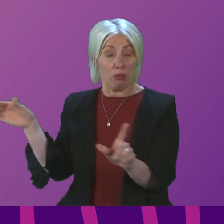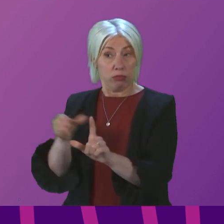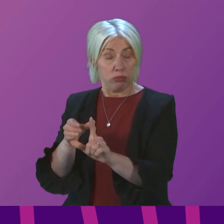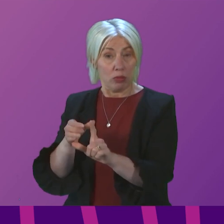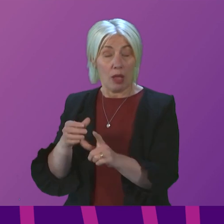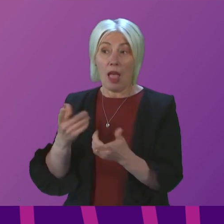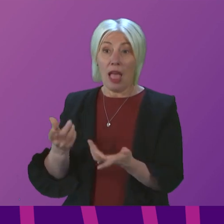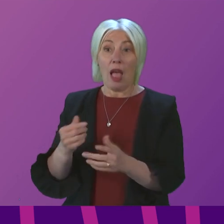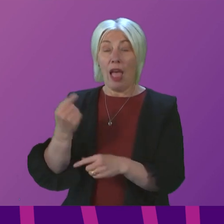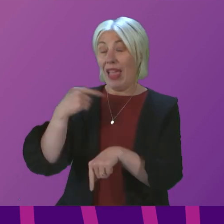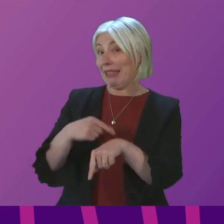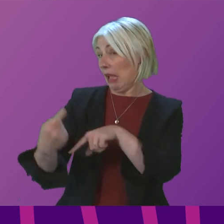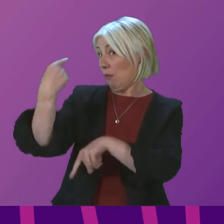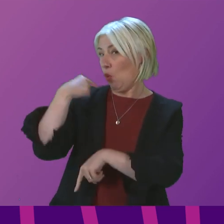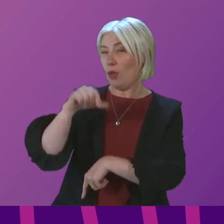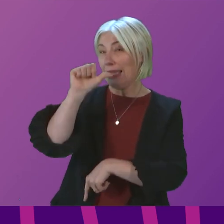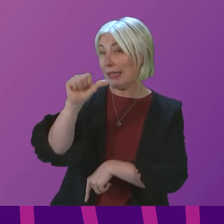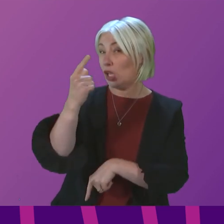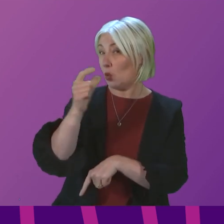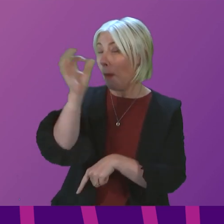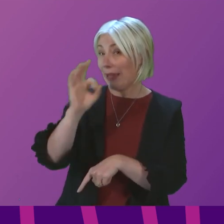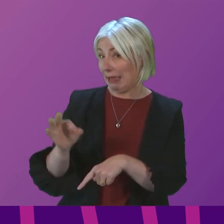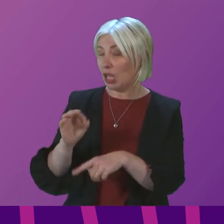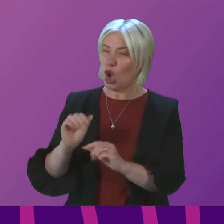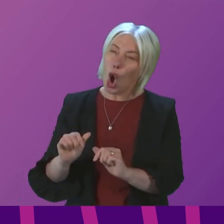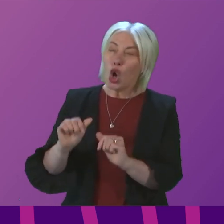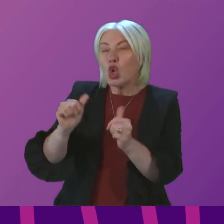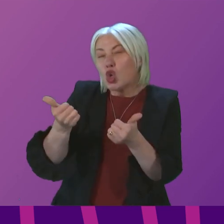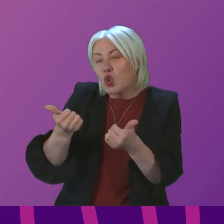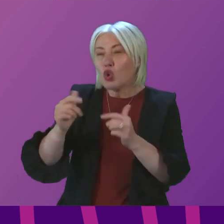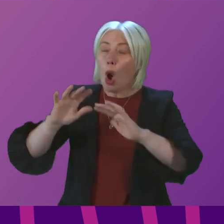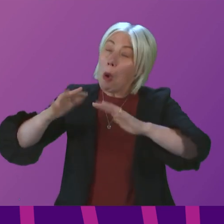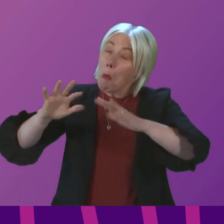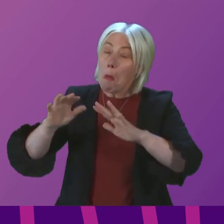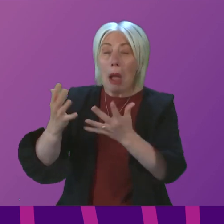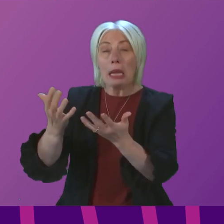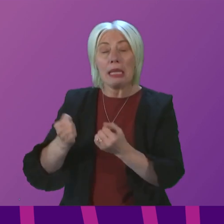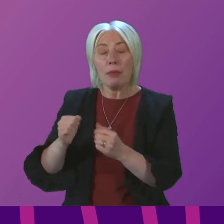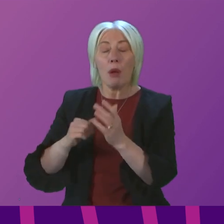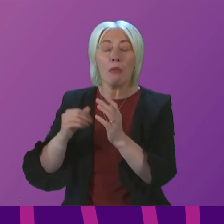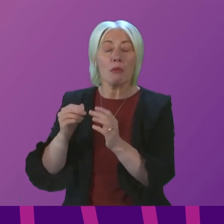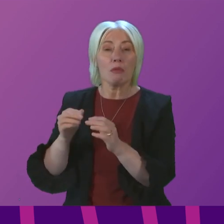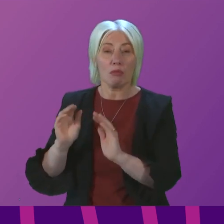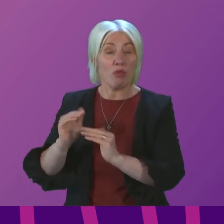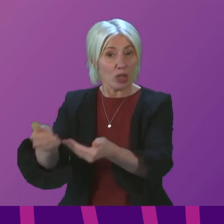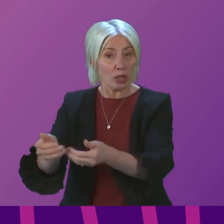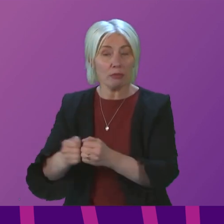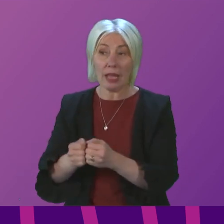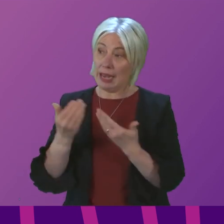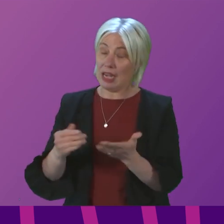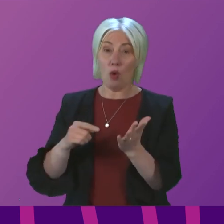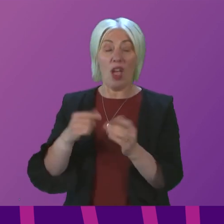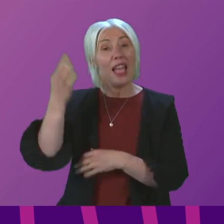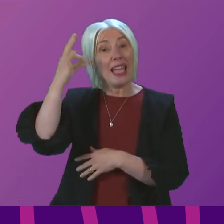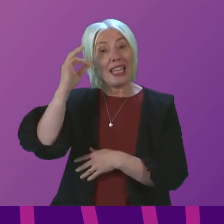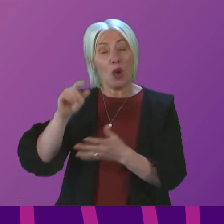were in good or satisfactory condition. That's over 90% today. We've got lower council tax than people in other